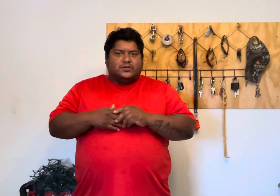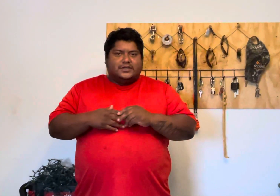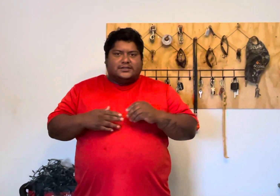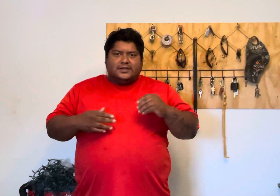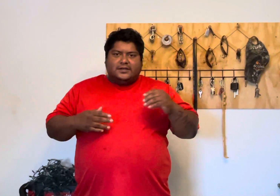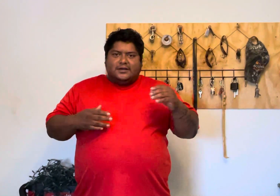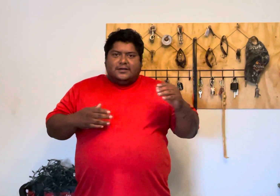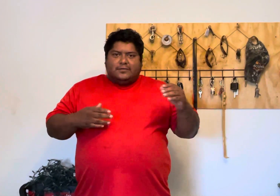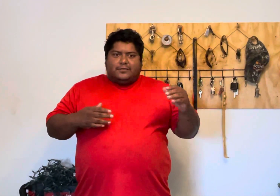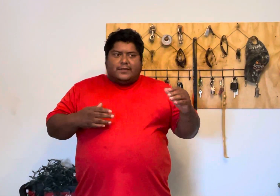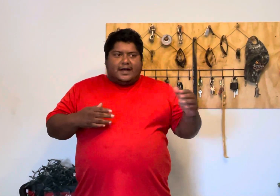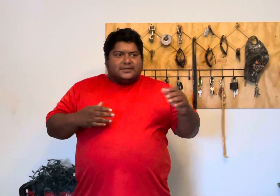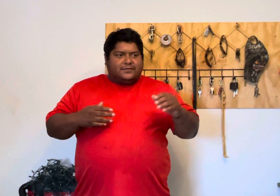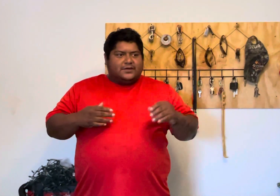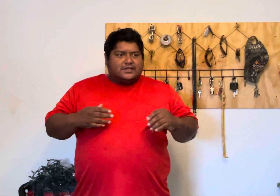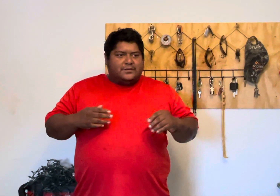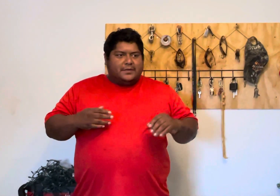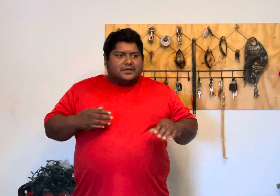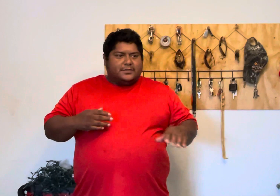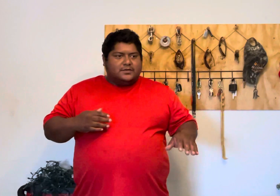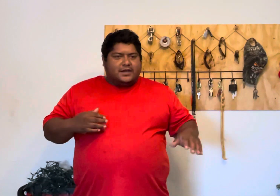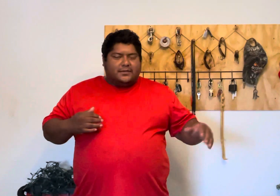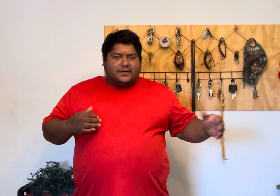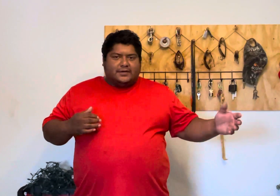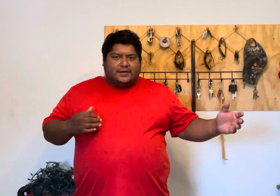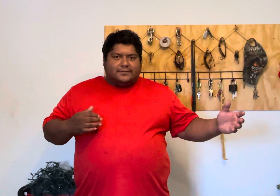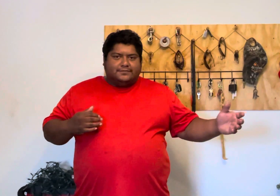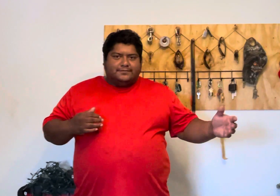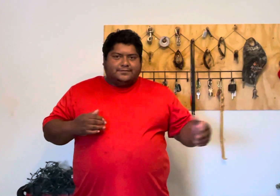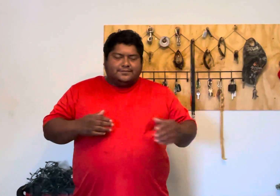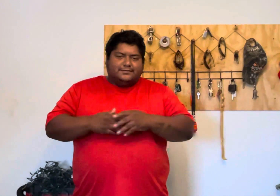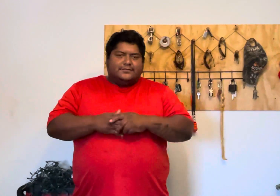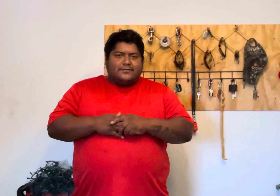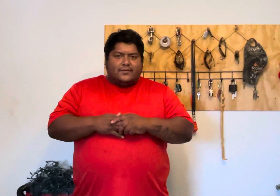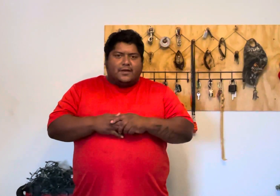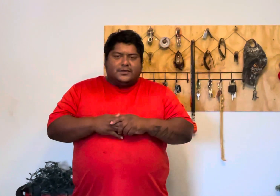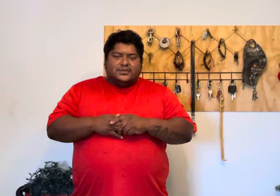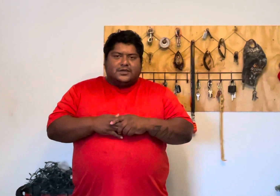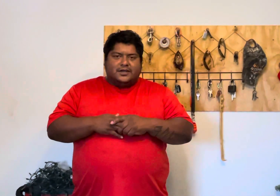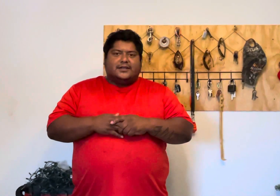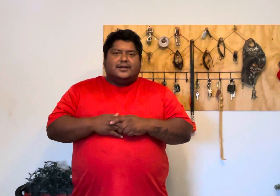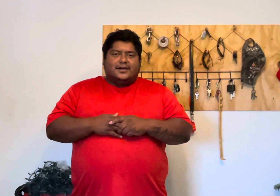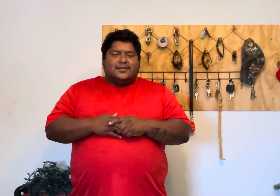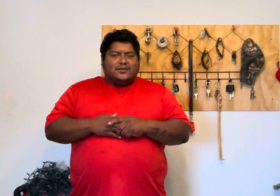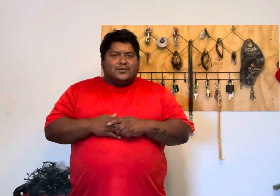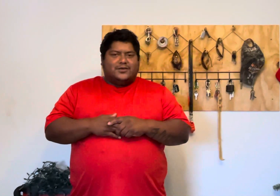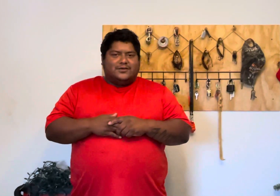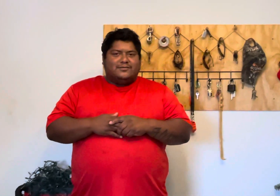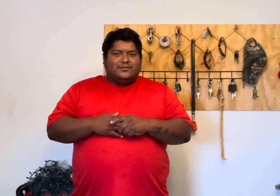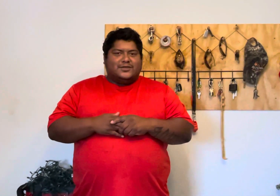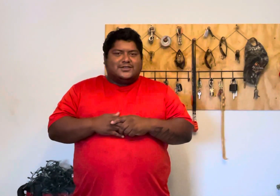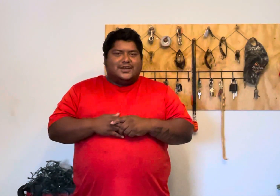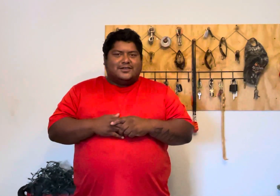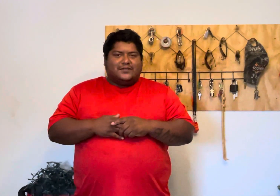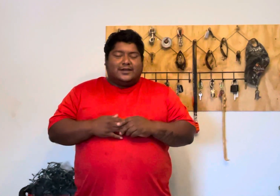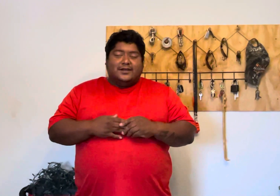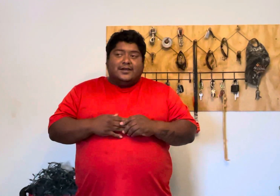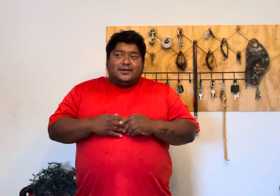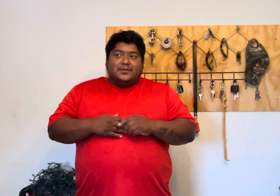twitch ask them for a demo about the blue diamond bush hog and i think you'll be really satisfied believe